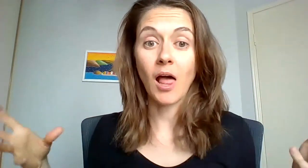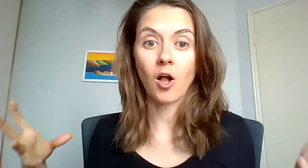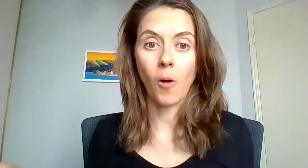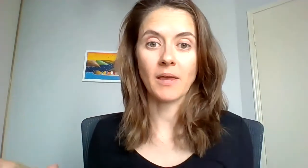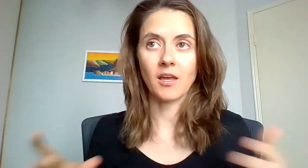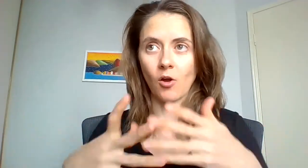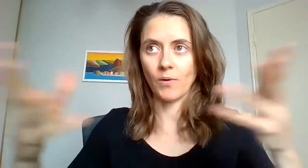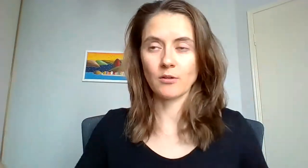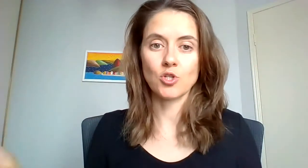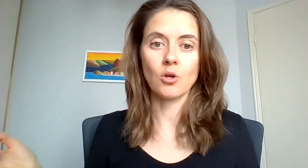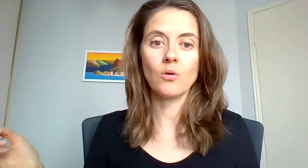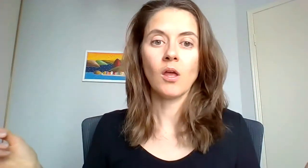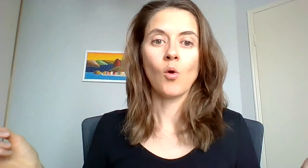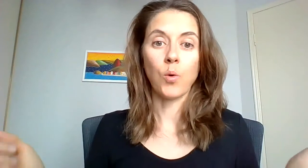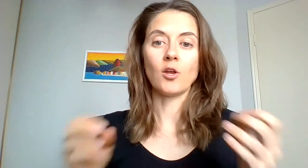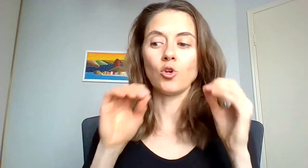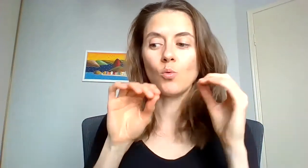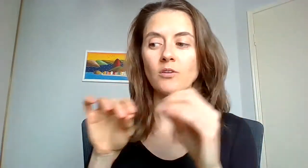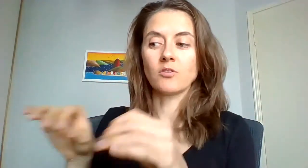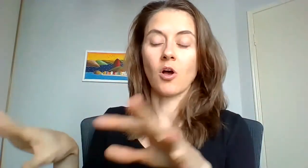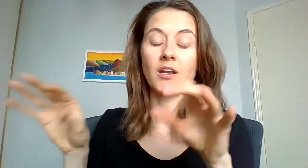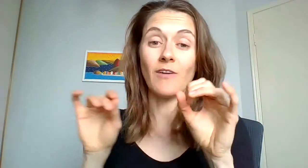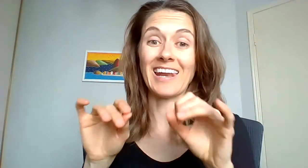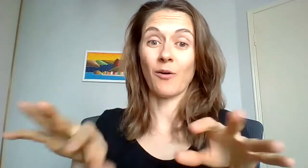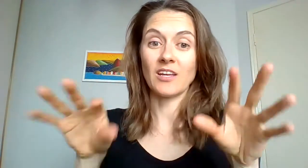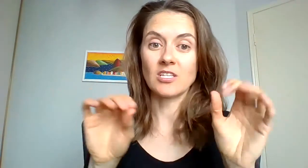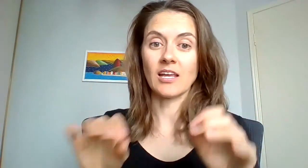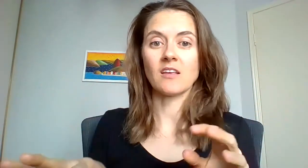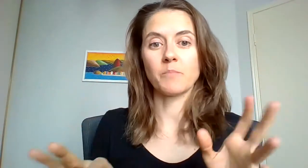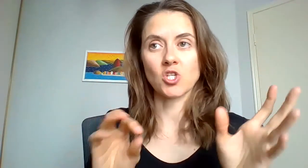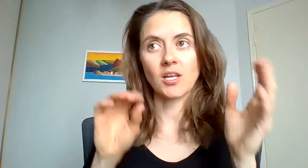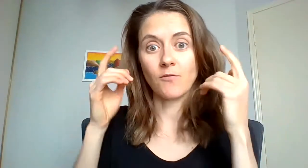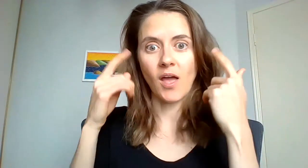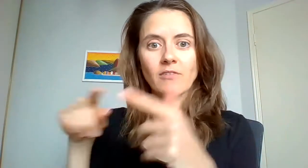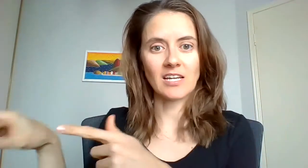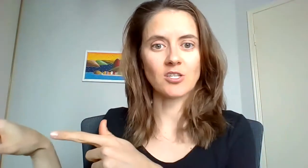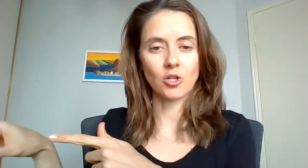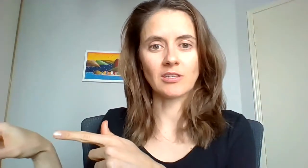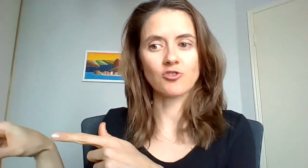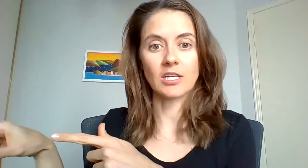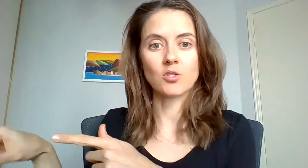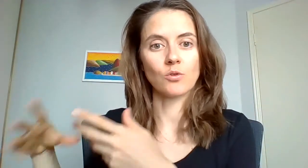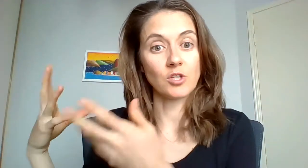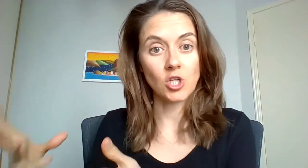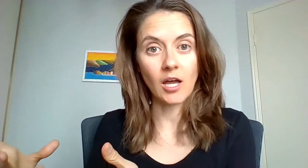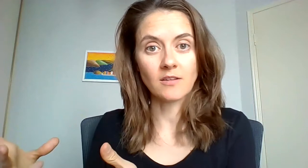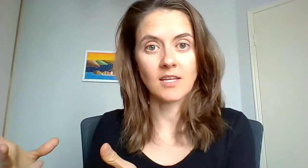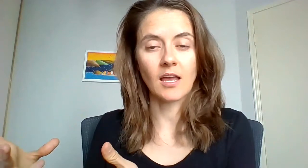are copying it around you when you are kind of allowing it to leak especially if you have leaked it you know literally towards your child say